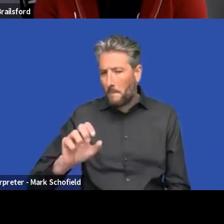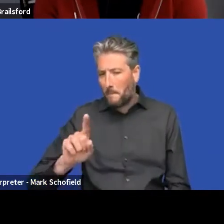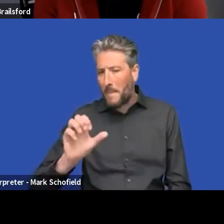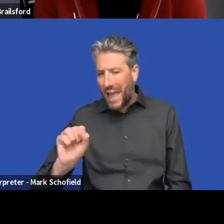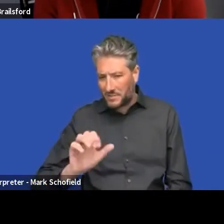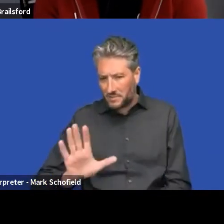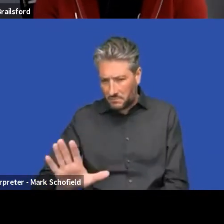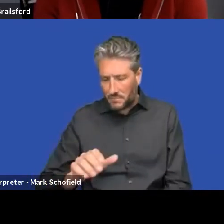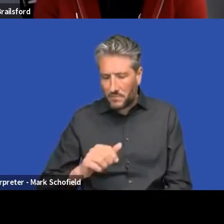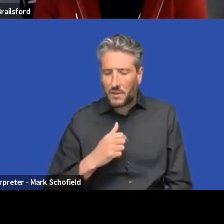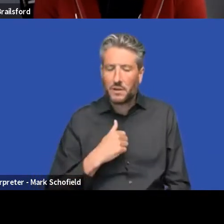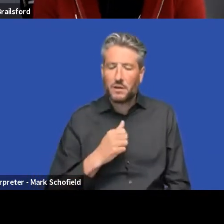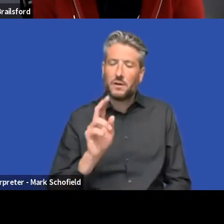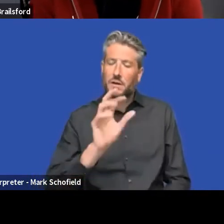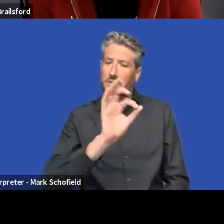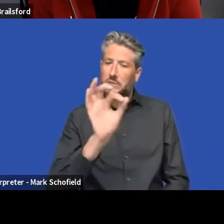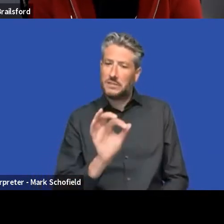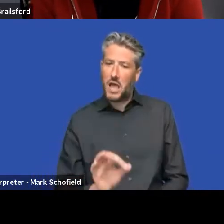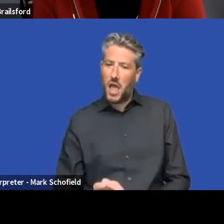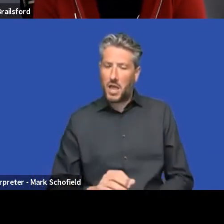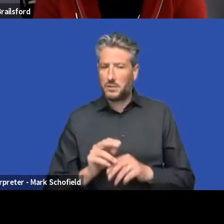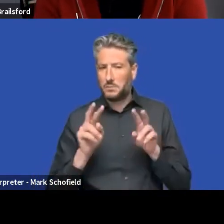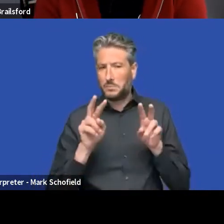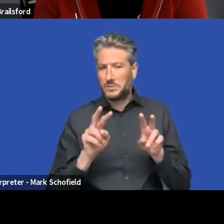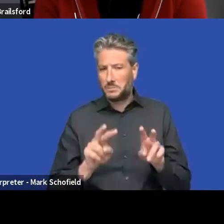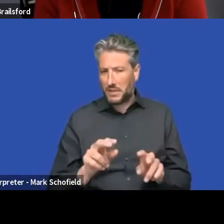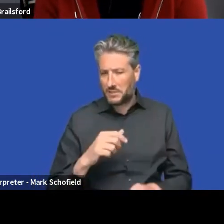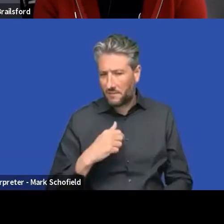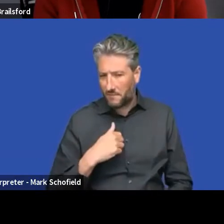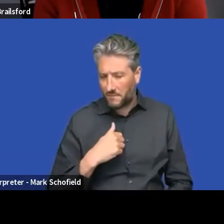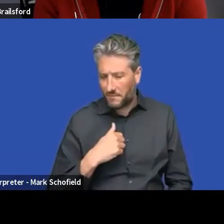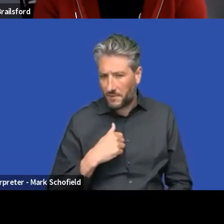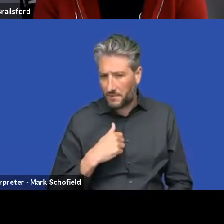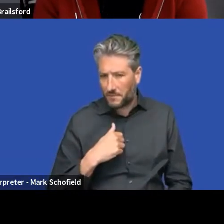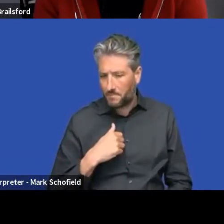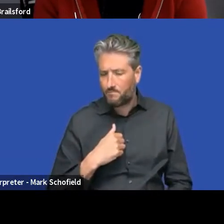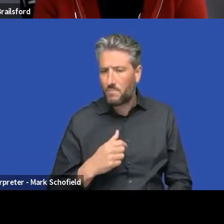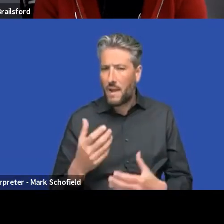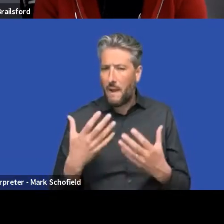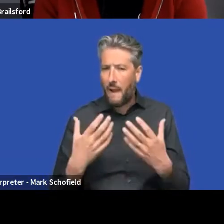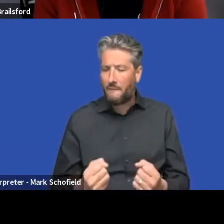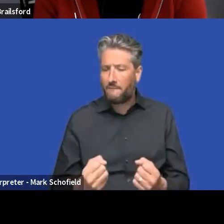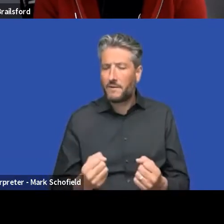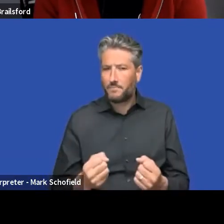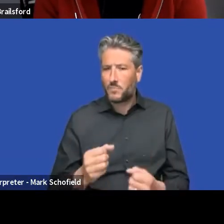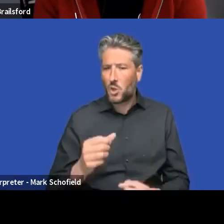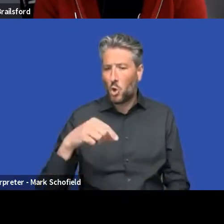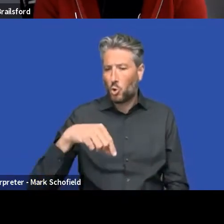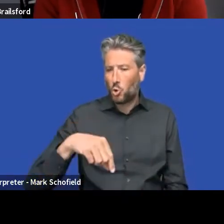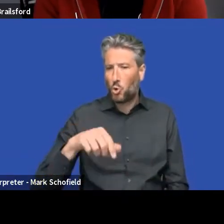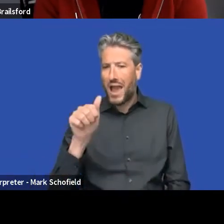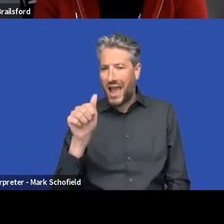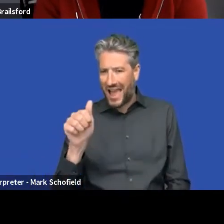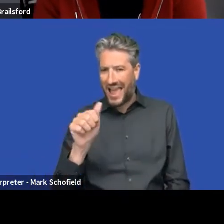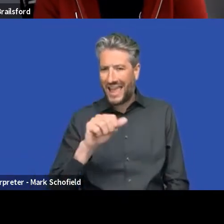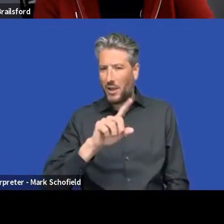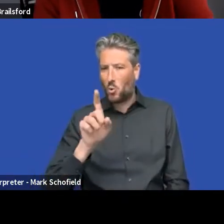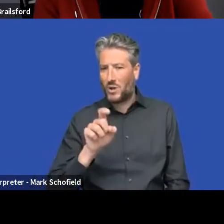perspective as well. So there's a Q&A question in there. So although we're going to be basing much of the new UI off of what's